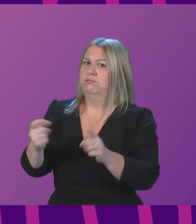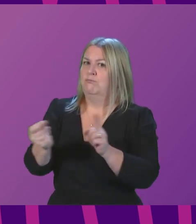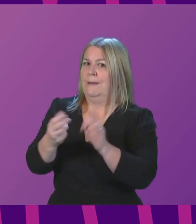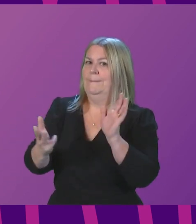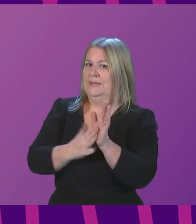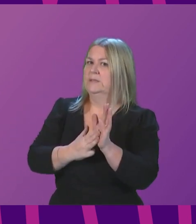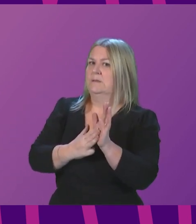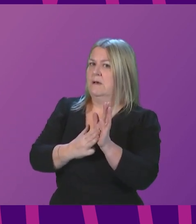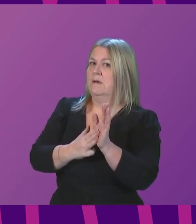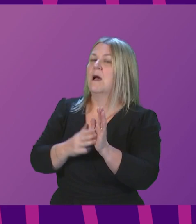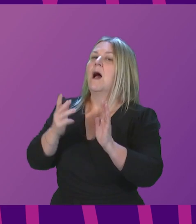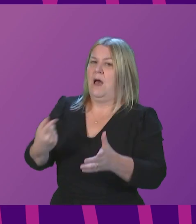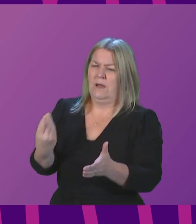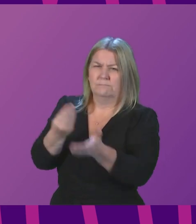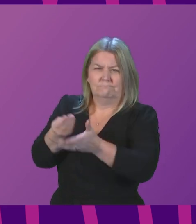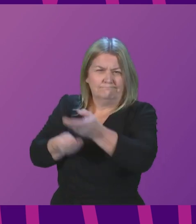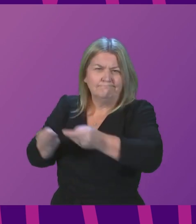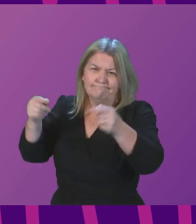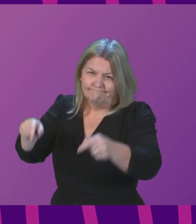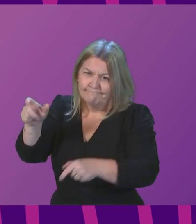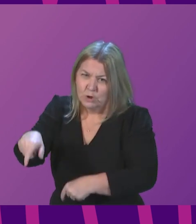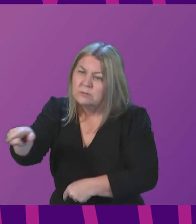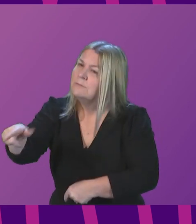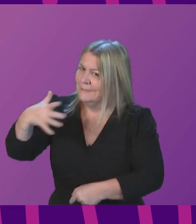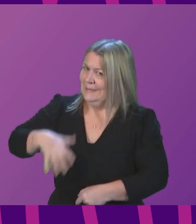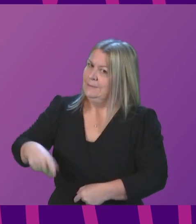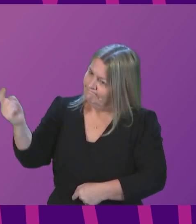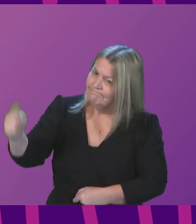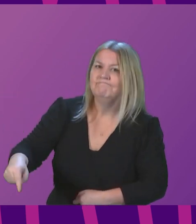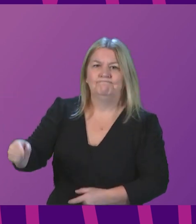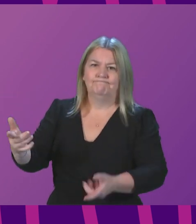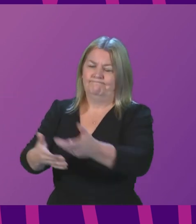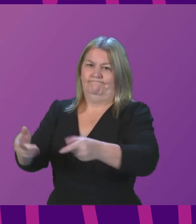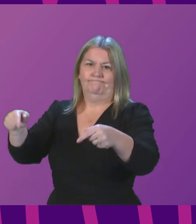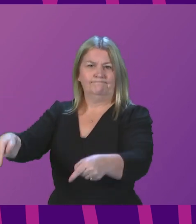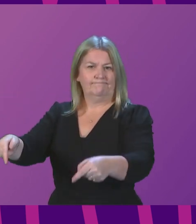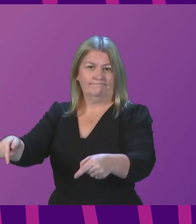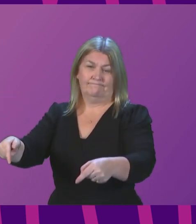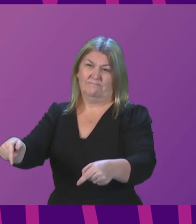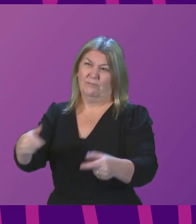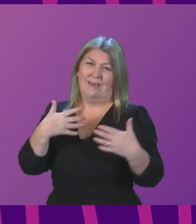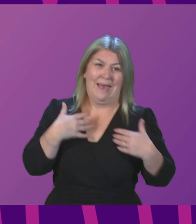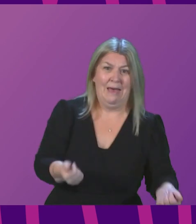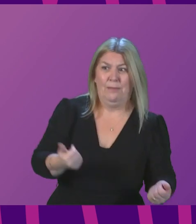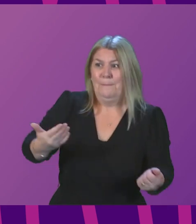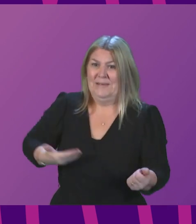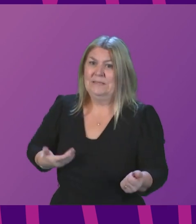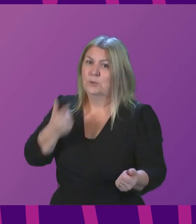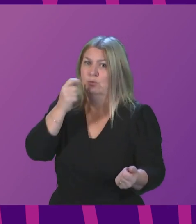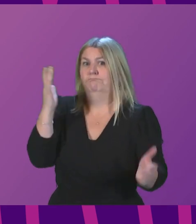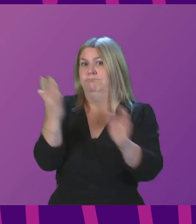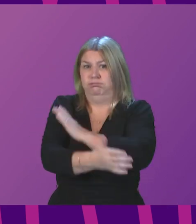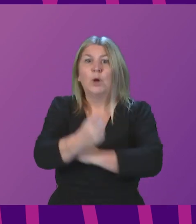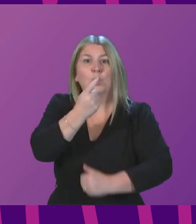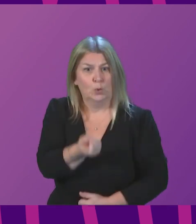and the Chancellor. We must not sleepwalk into an emergency that for both health and business will be much greater as a